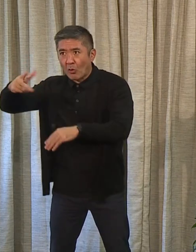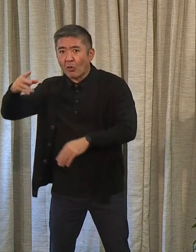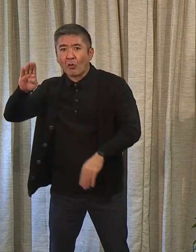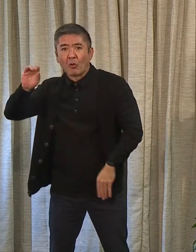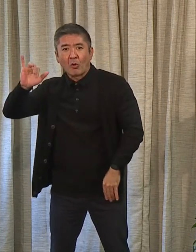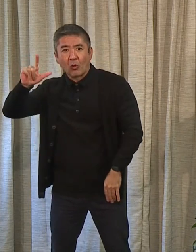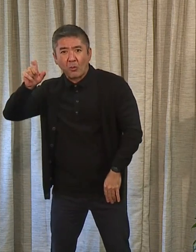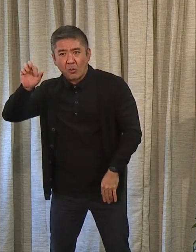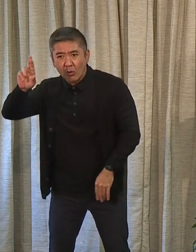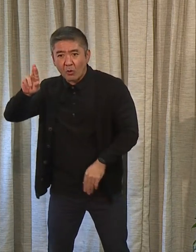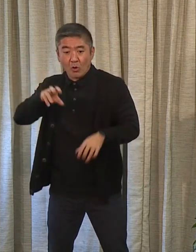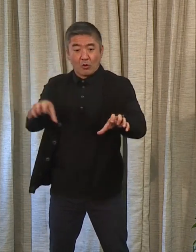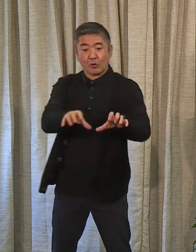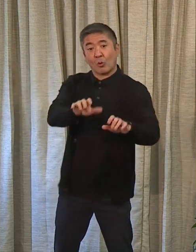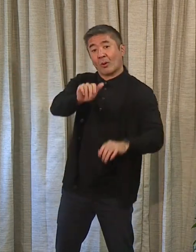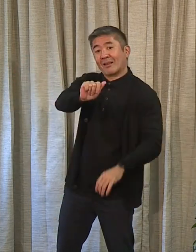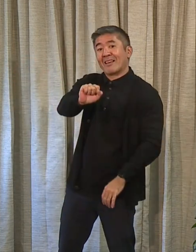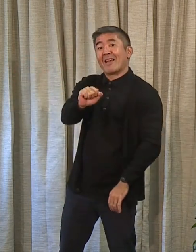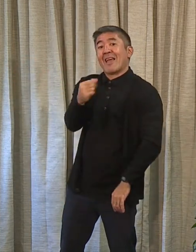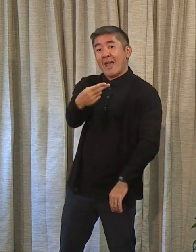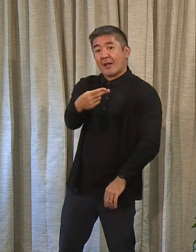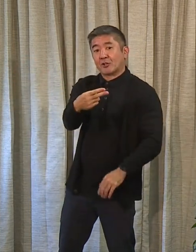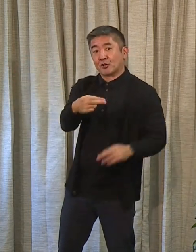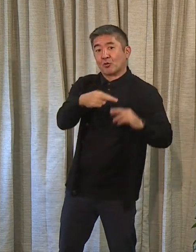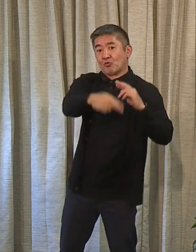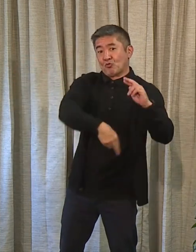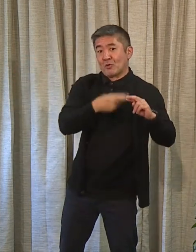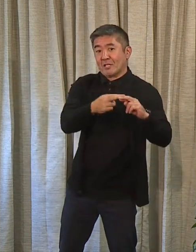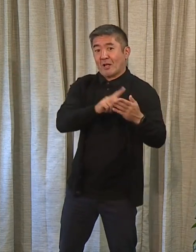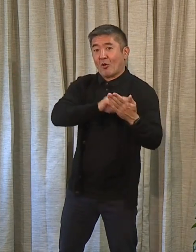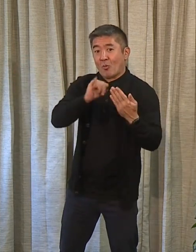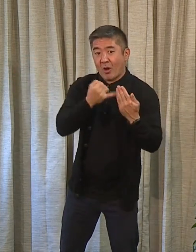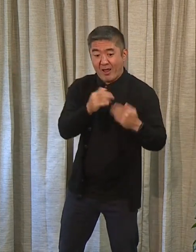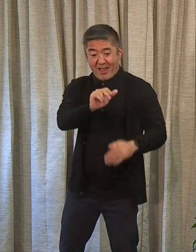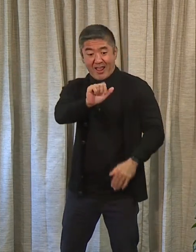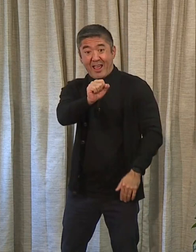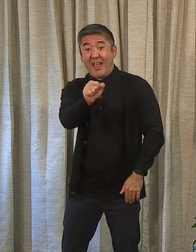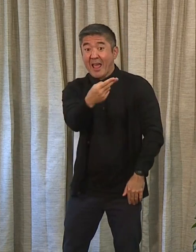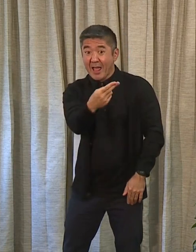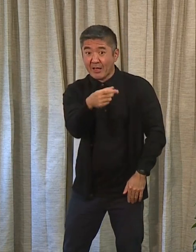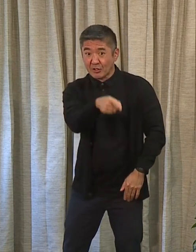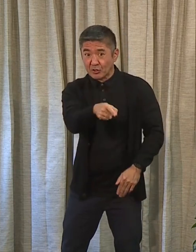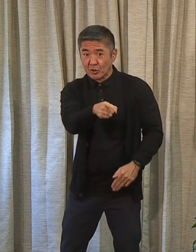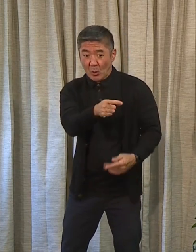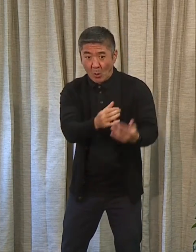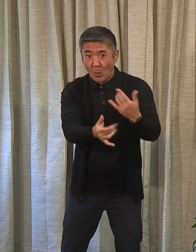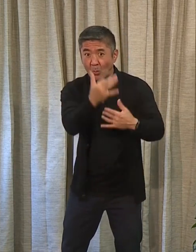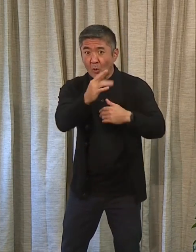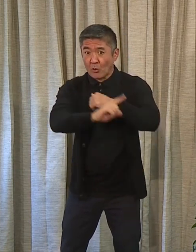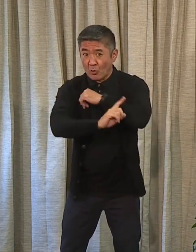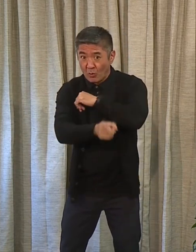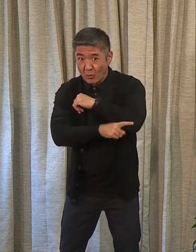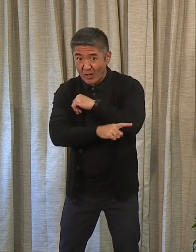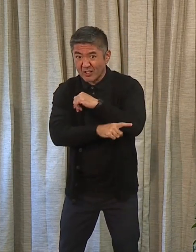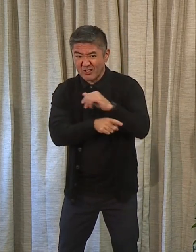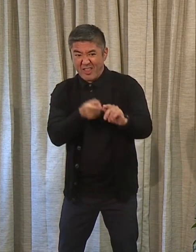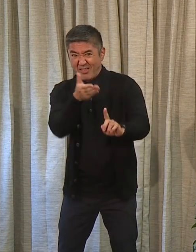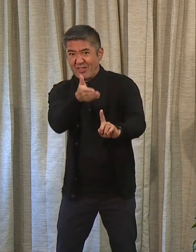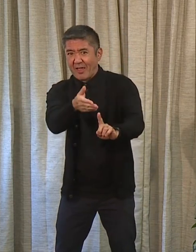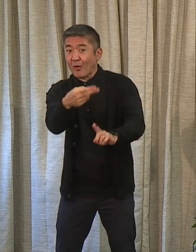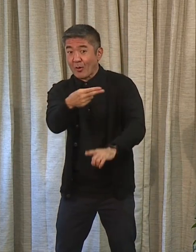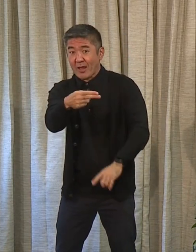doing an ash recycling project. So ash is a byproduct of burning rubbish at H-power,